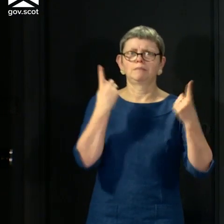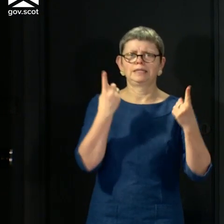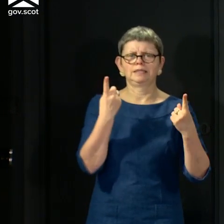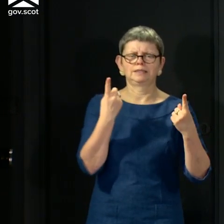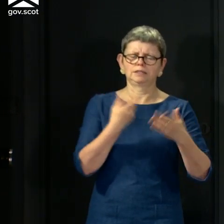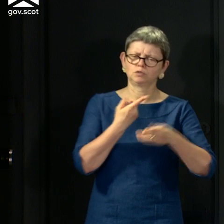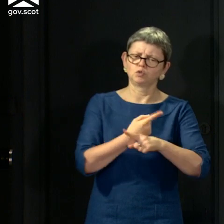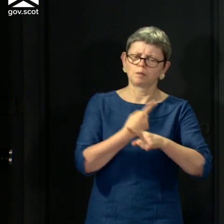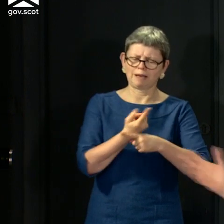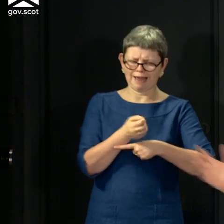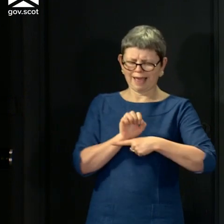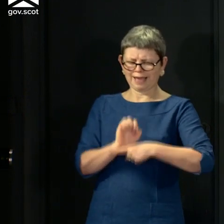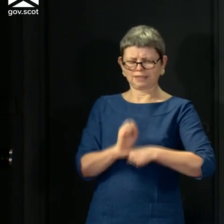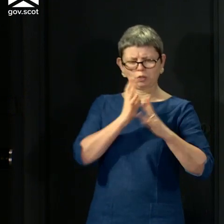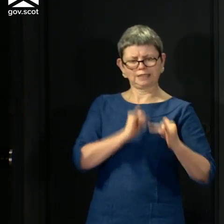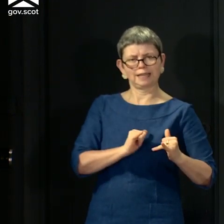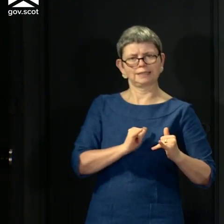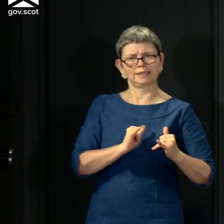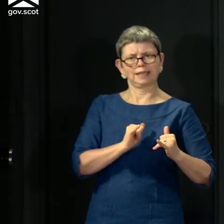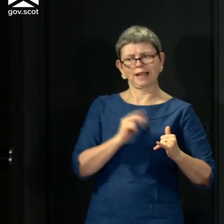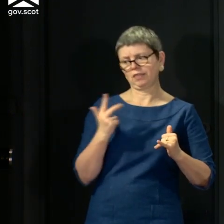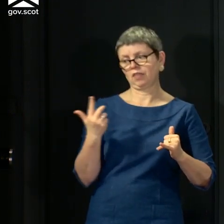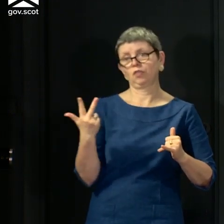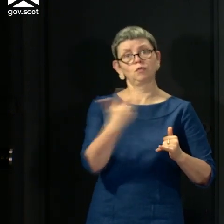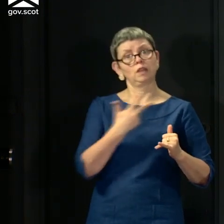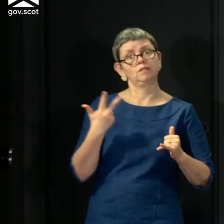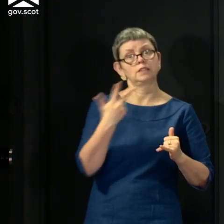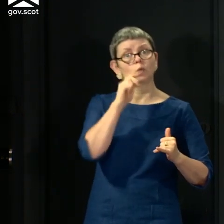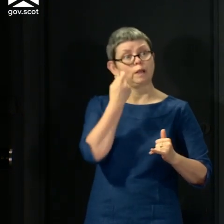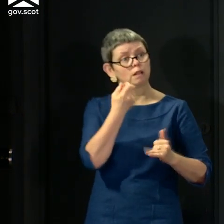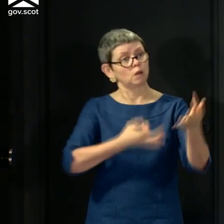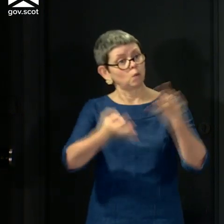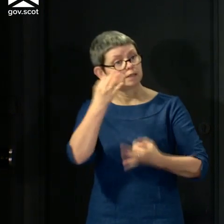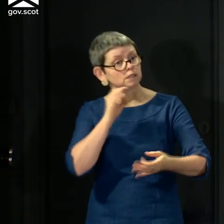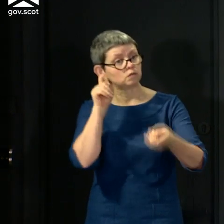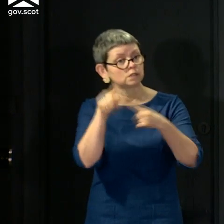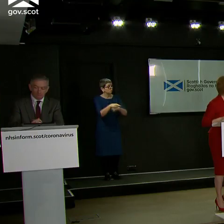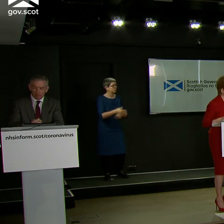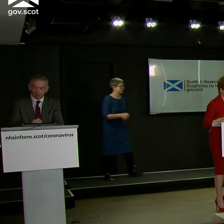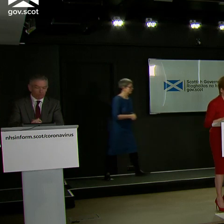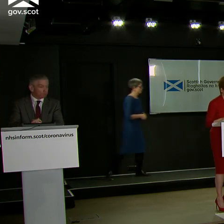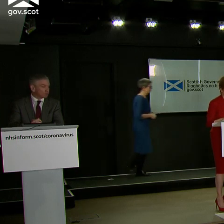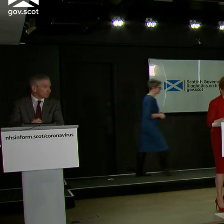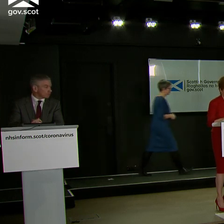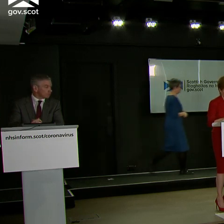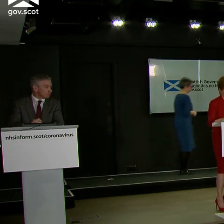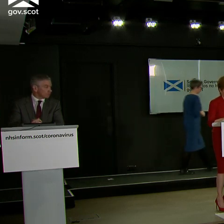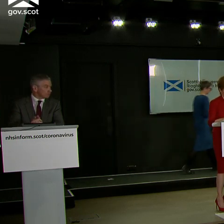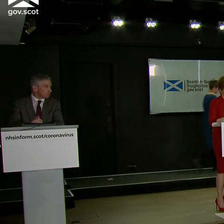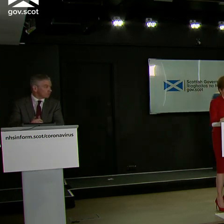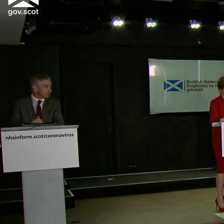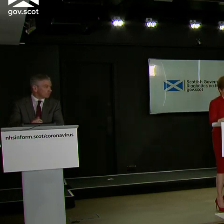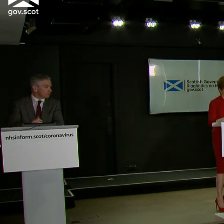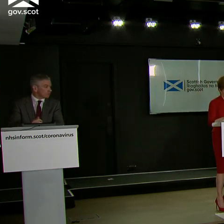testing, and then the three of us, including, of course, the Chief Medical Officer, will take questions as usual. Thank you very much.